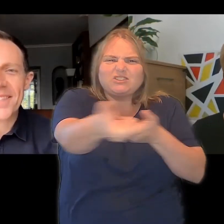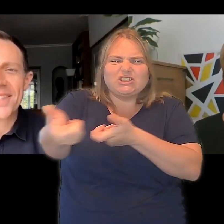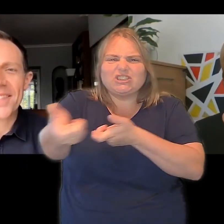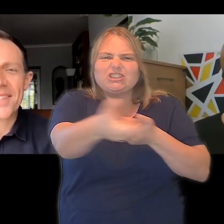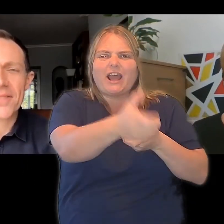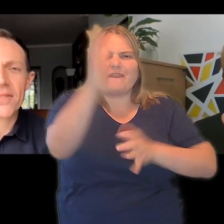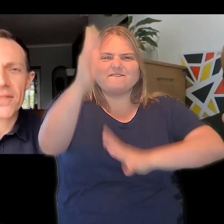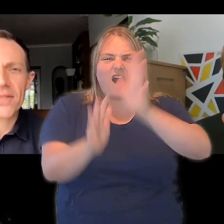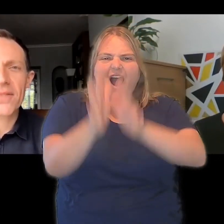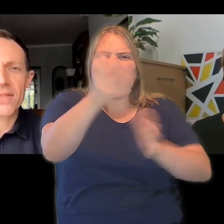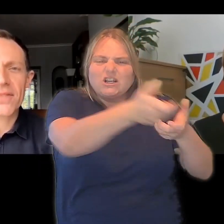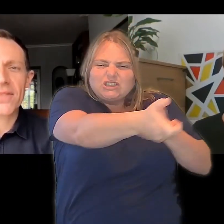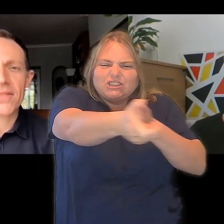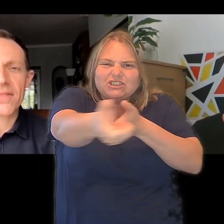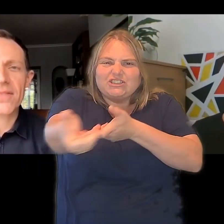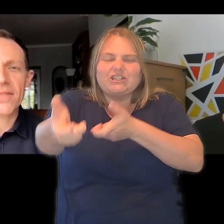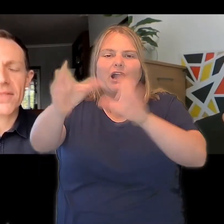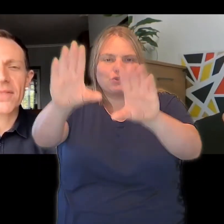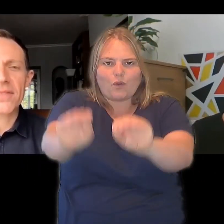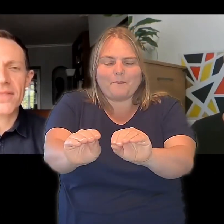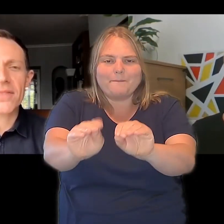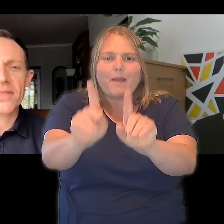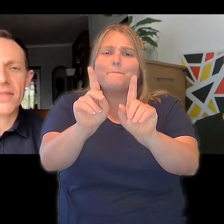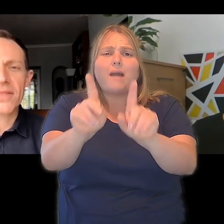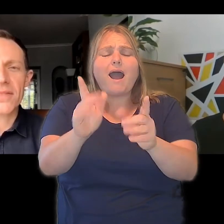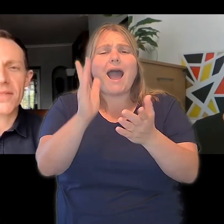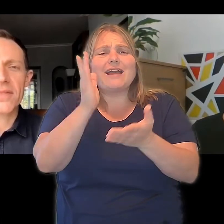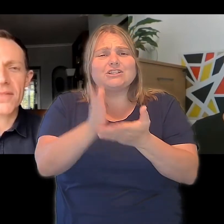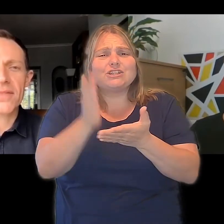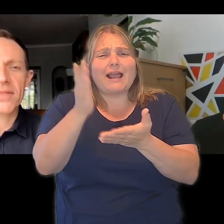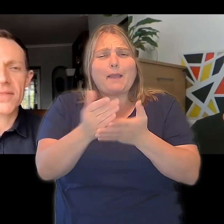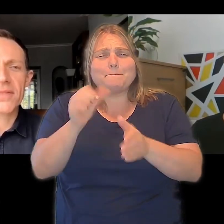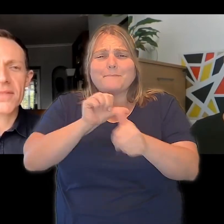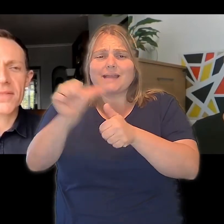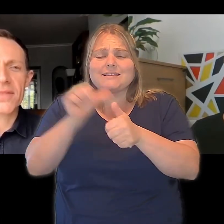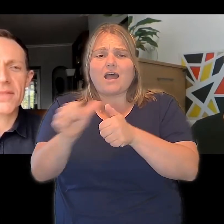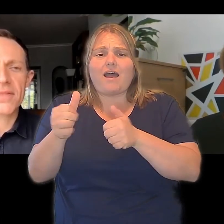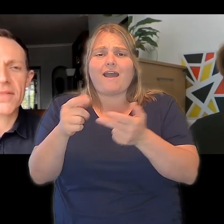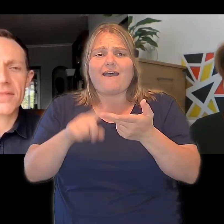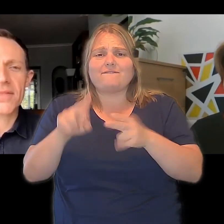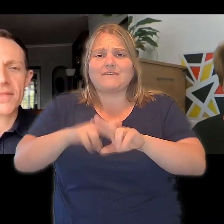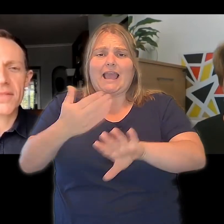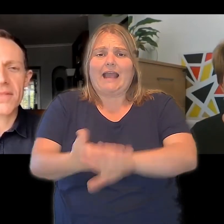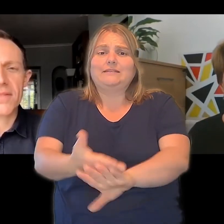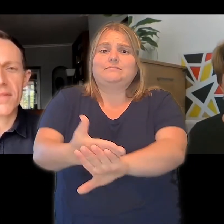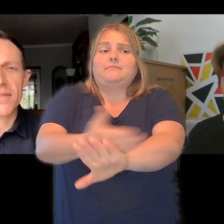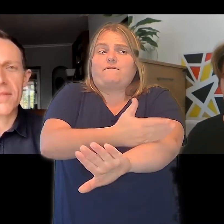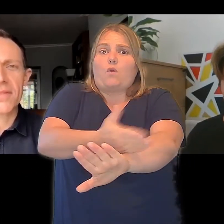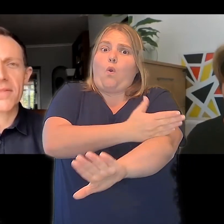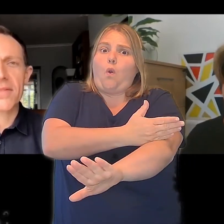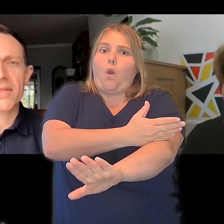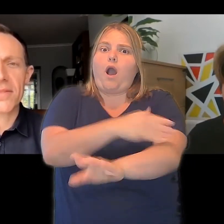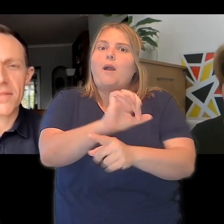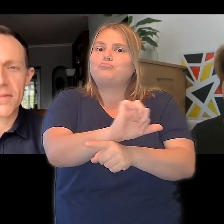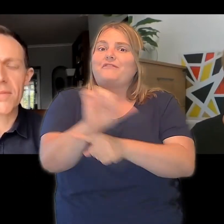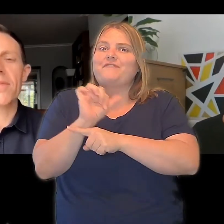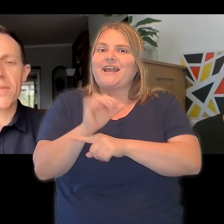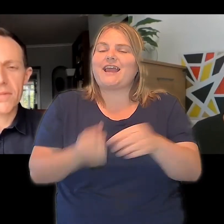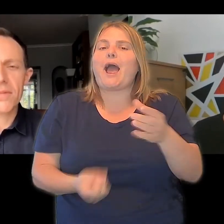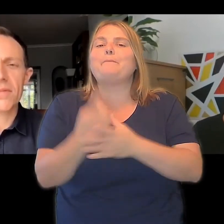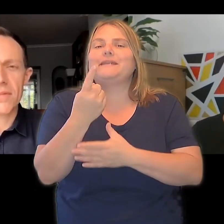with some of these issues from the very top, if that's what we truly believe. And everything's political.